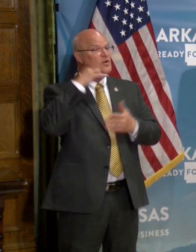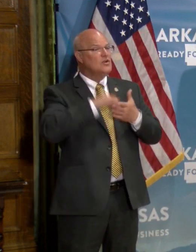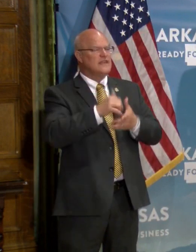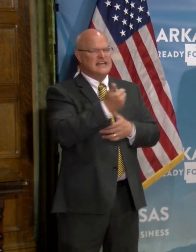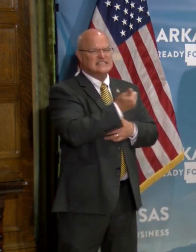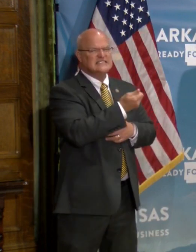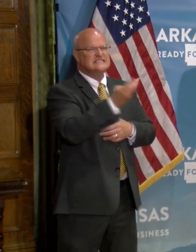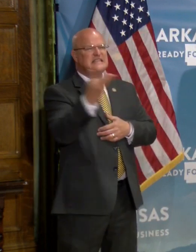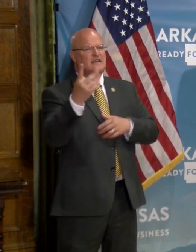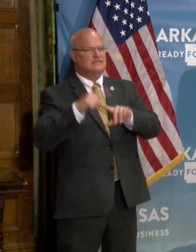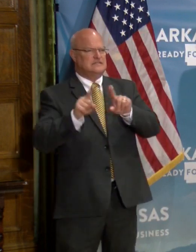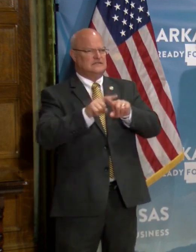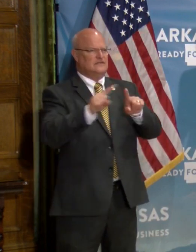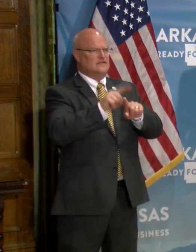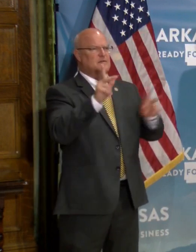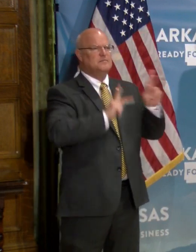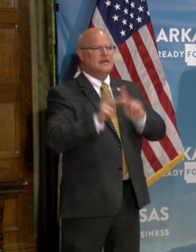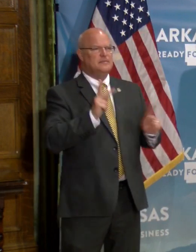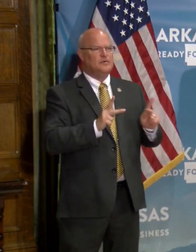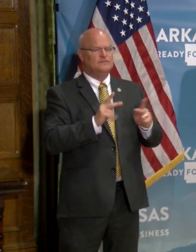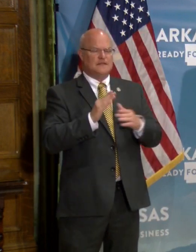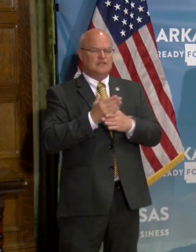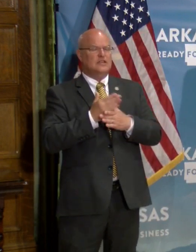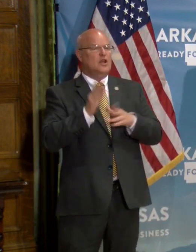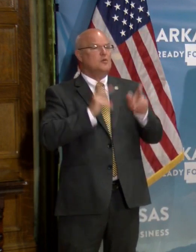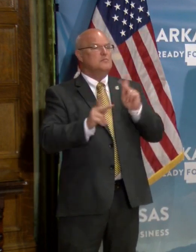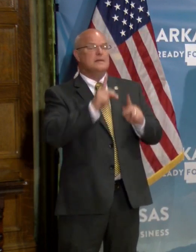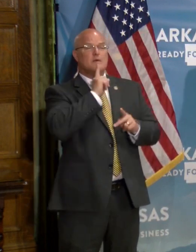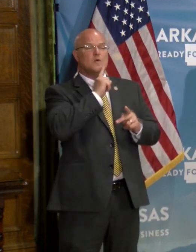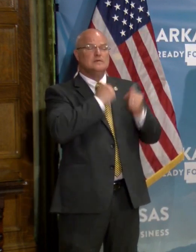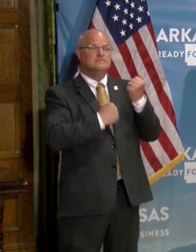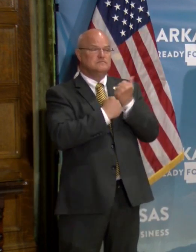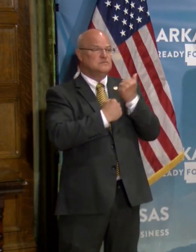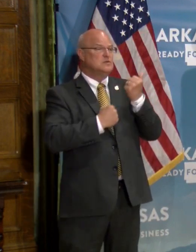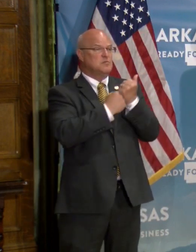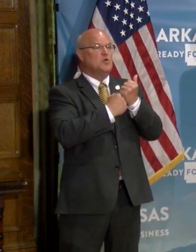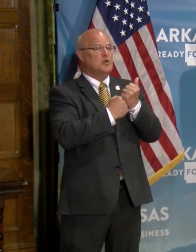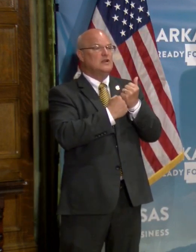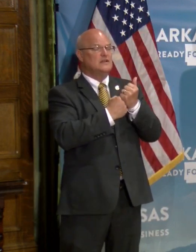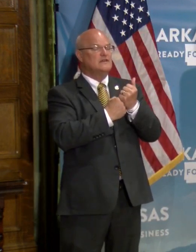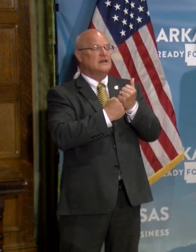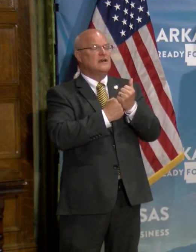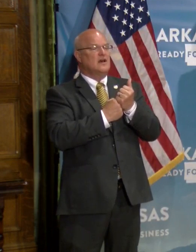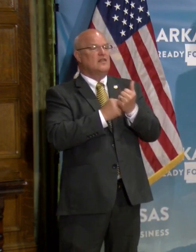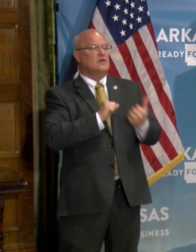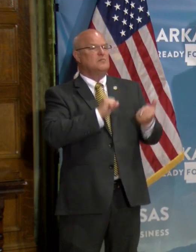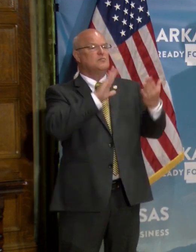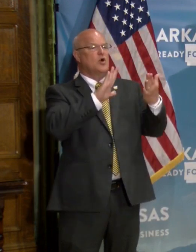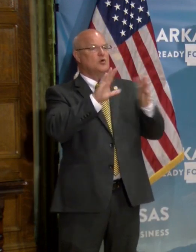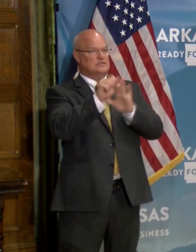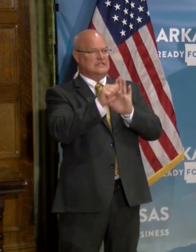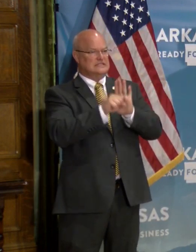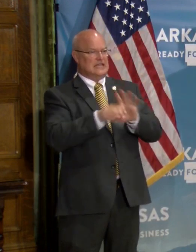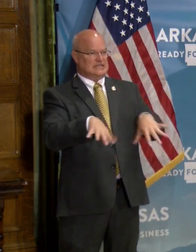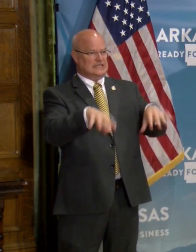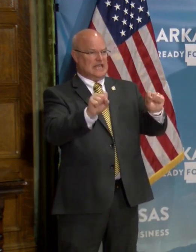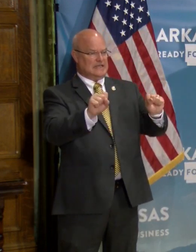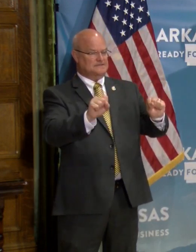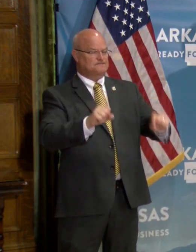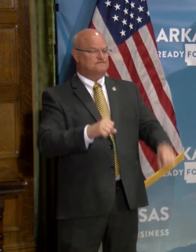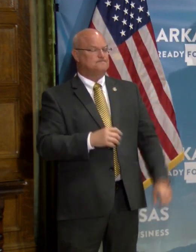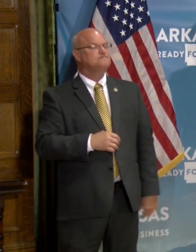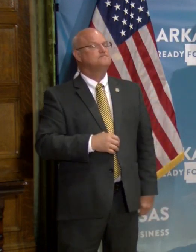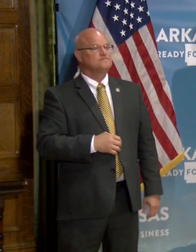number of different accounts and I just want to share that there's a lot of folks out there that are really supportive of, of the approach that the state's taken. Um,